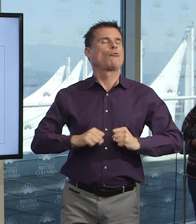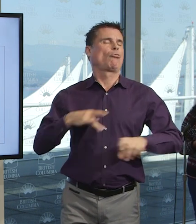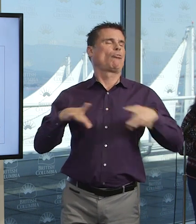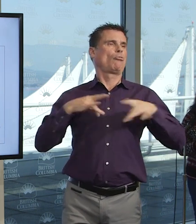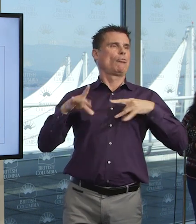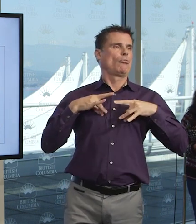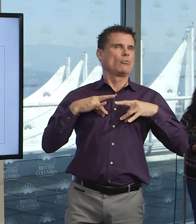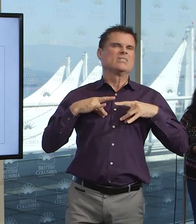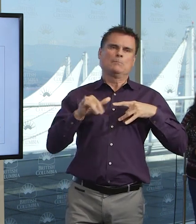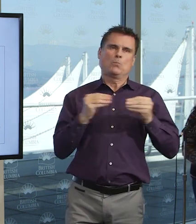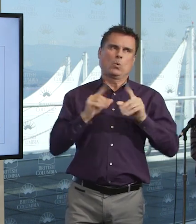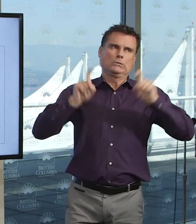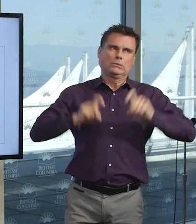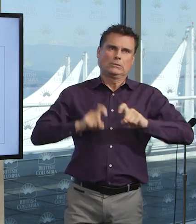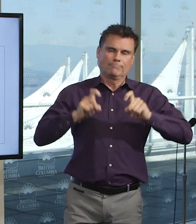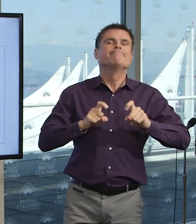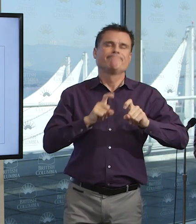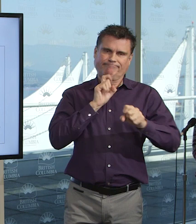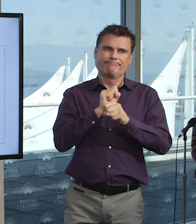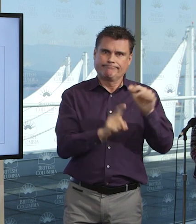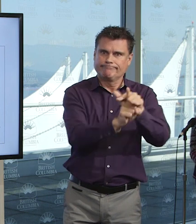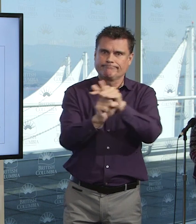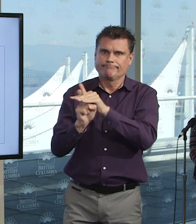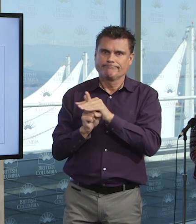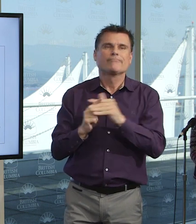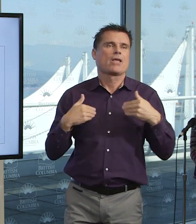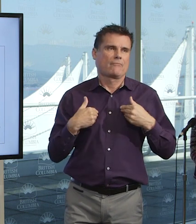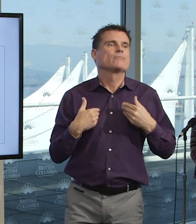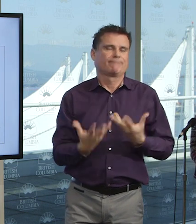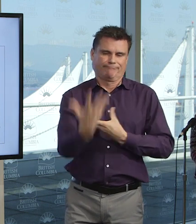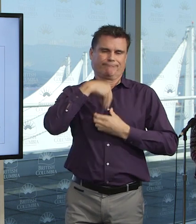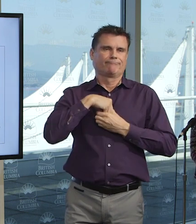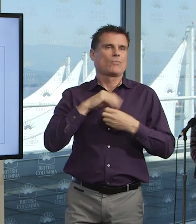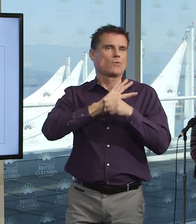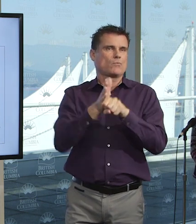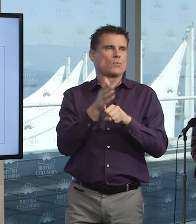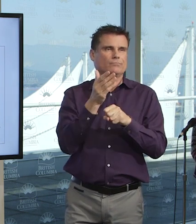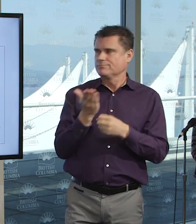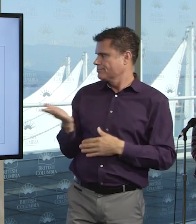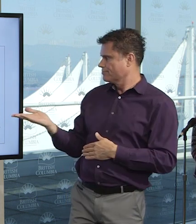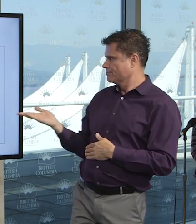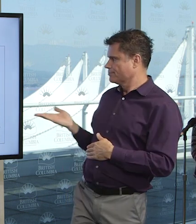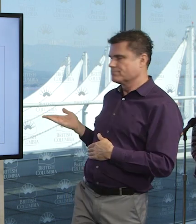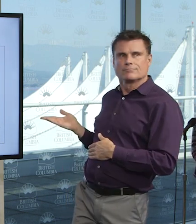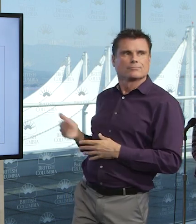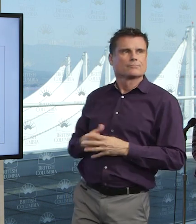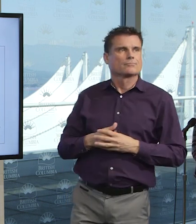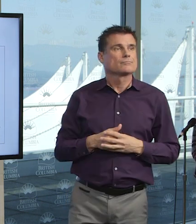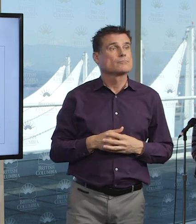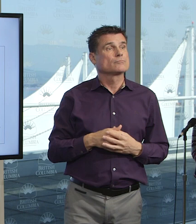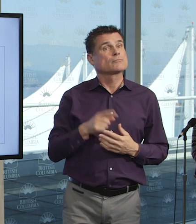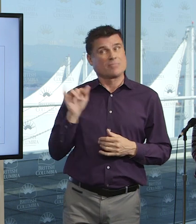can have a look at this as well and understand how we're doing at making that epidemic curve flatten out and lengthen out